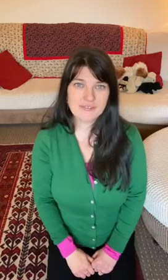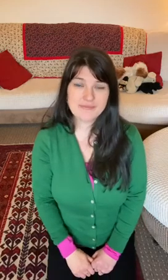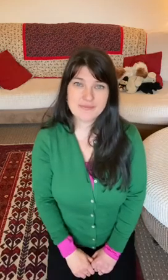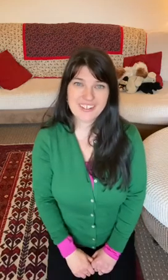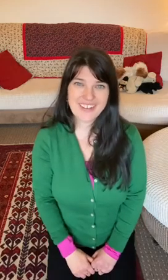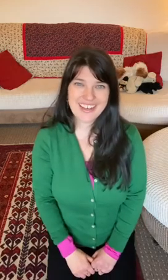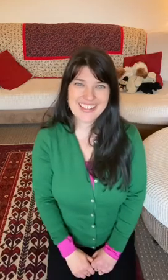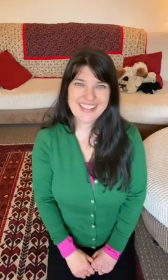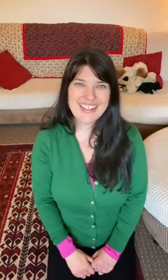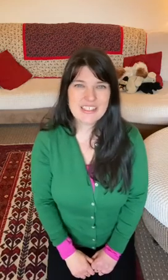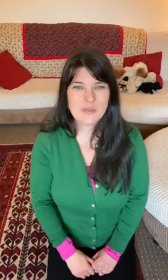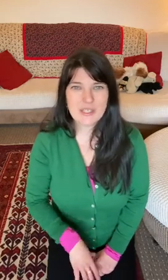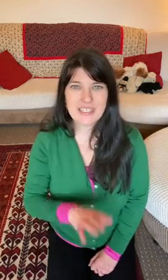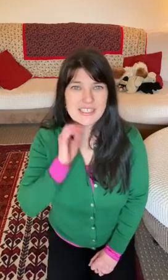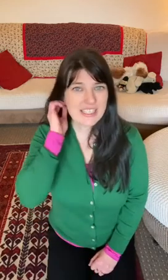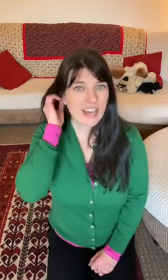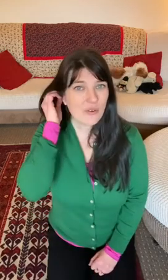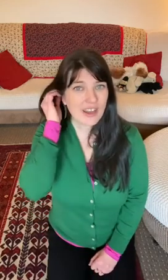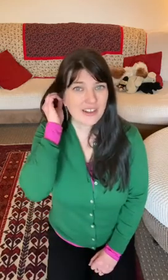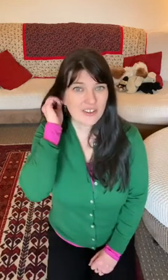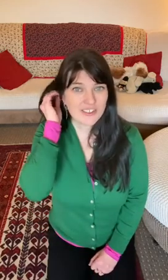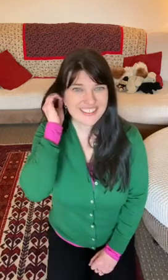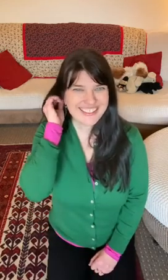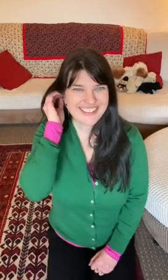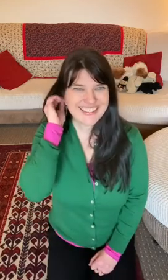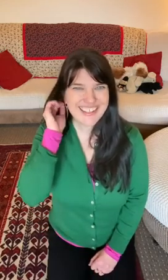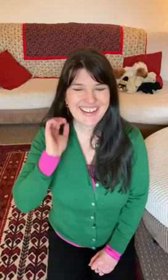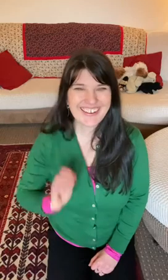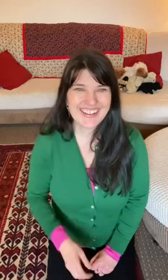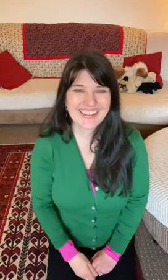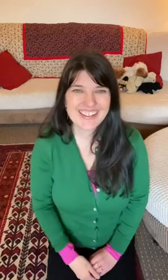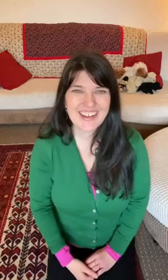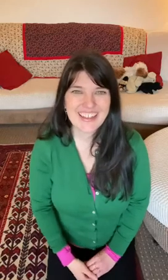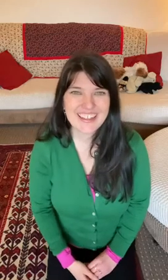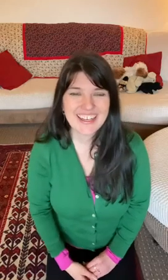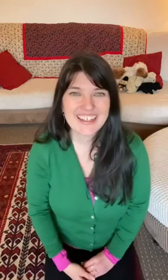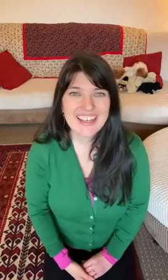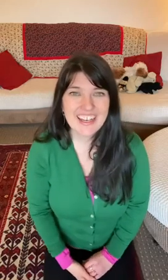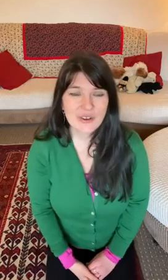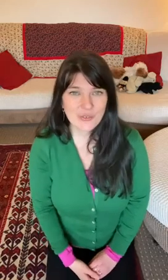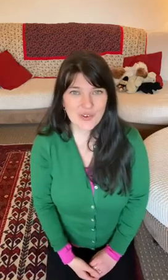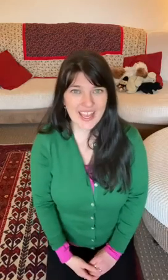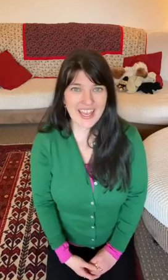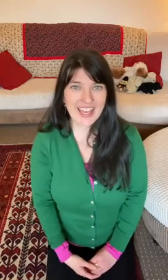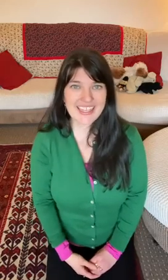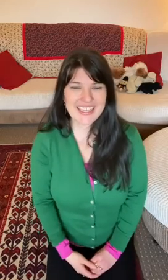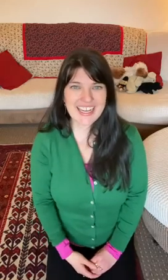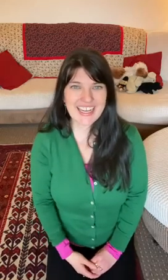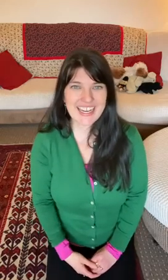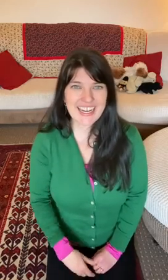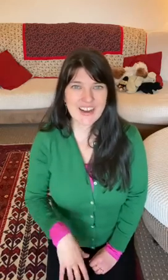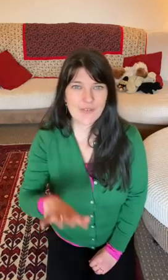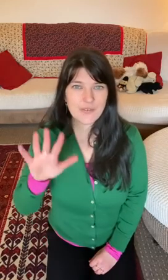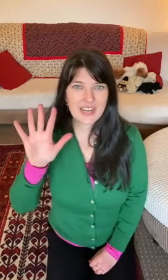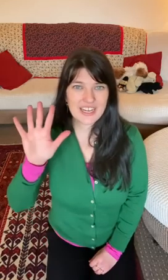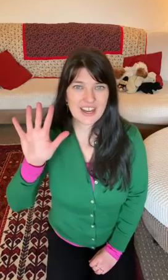Okay. So we can see how that goes. All right. Let's try that again. Ready. Off we go.